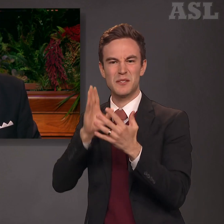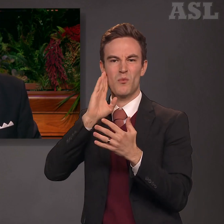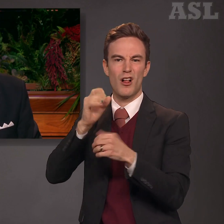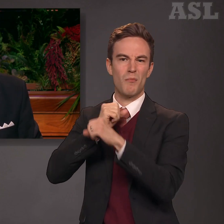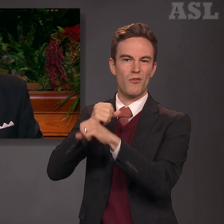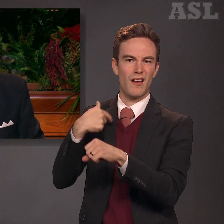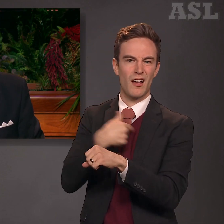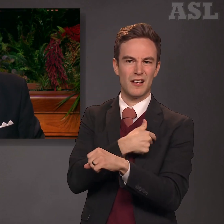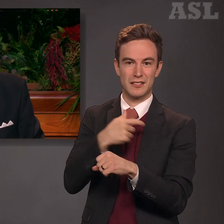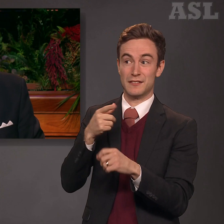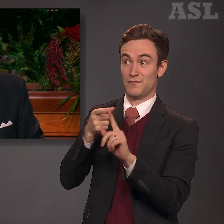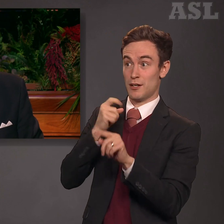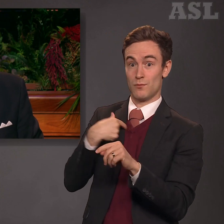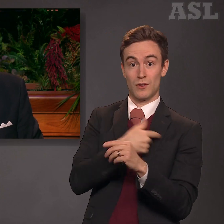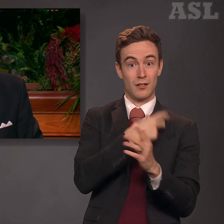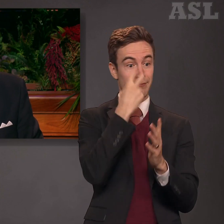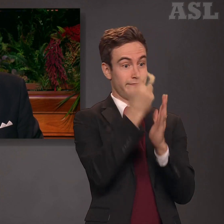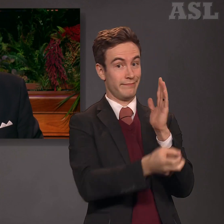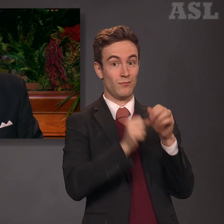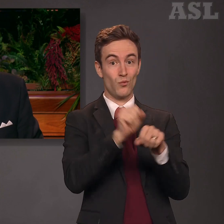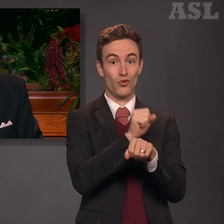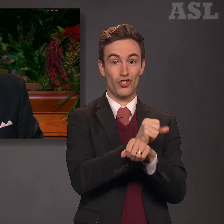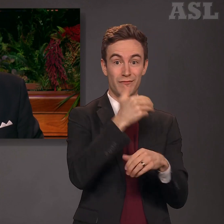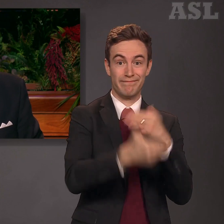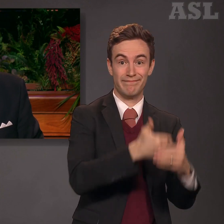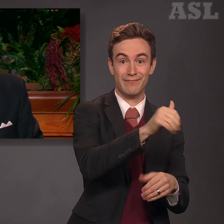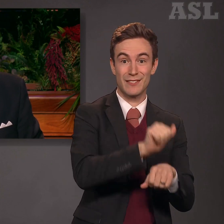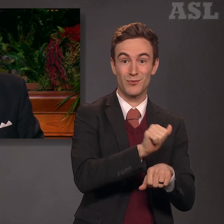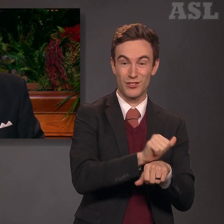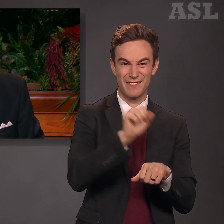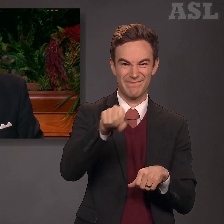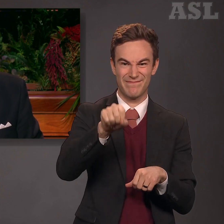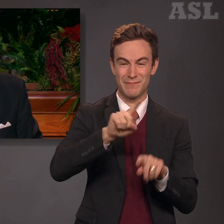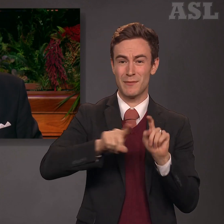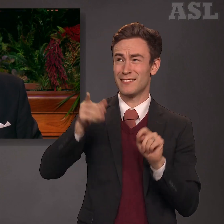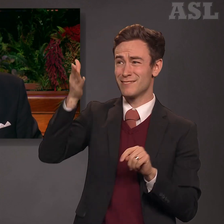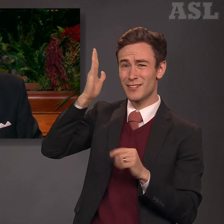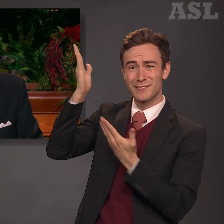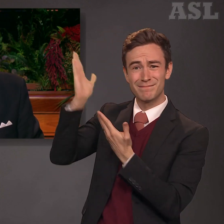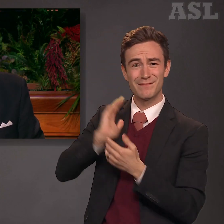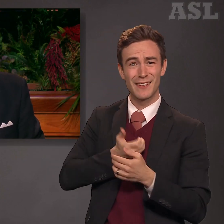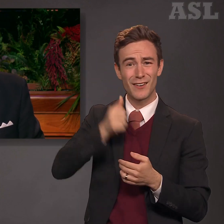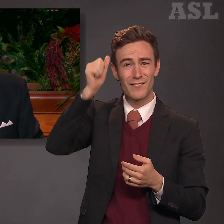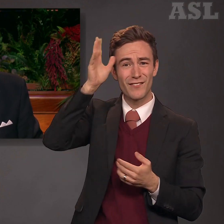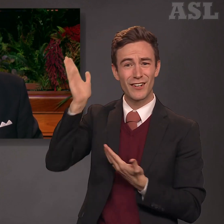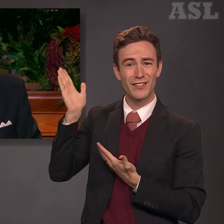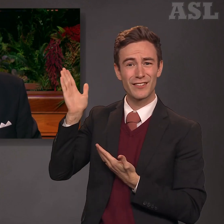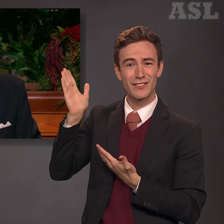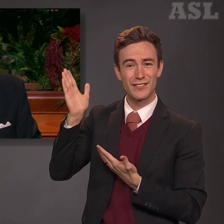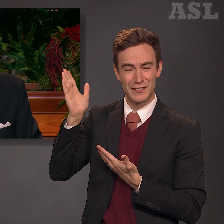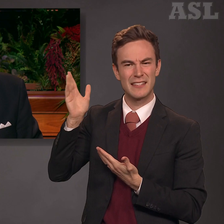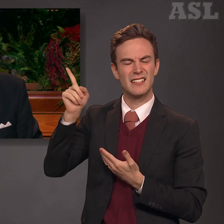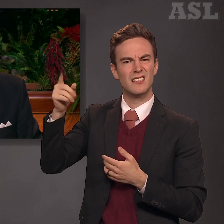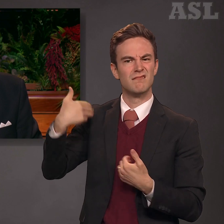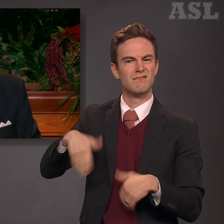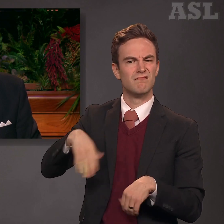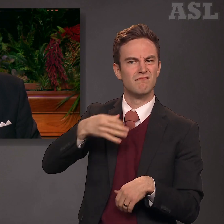immersion in this work. But God is our father and is exceptionally good at